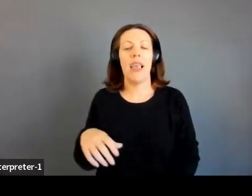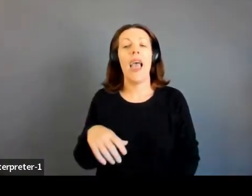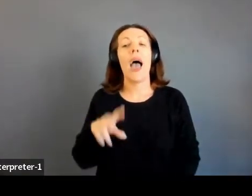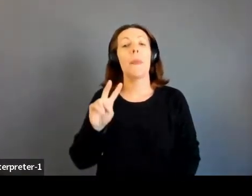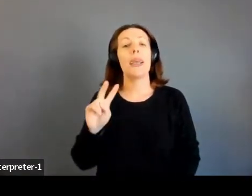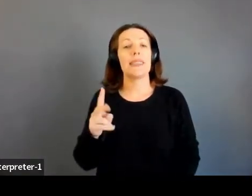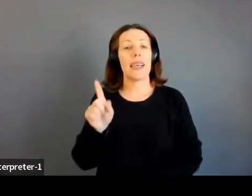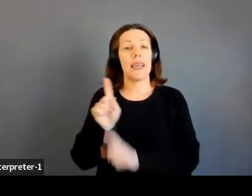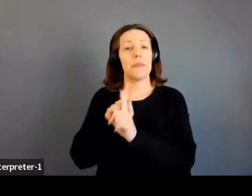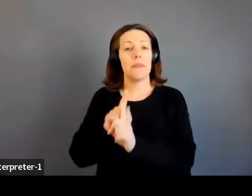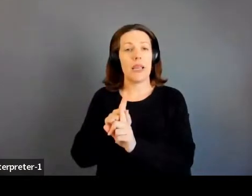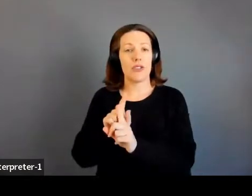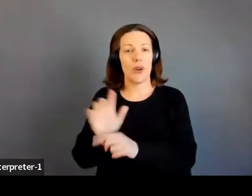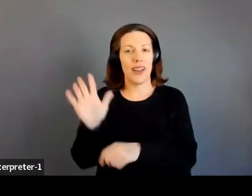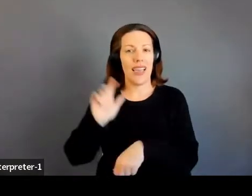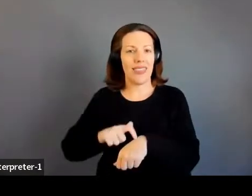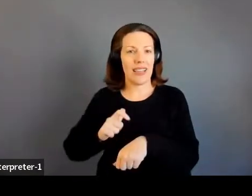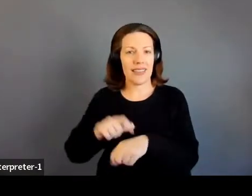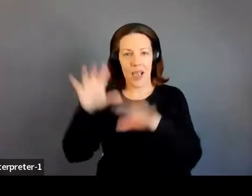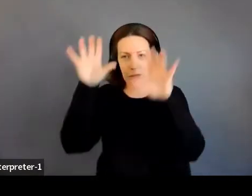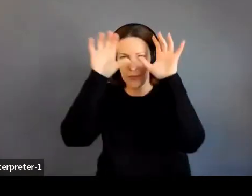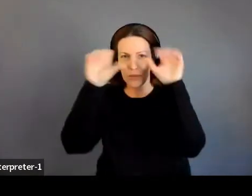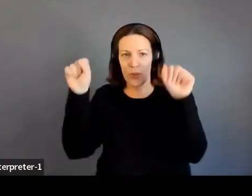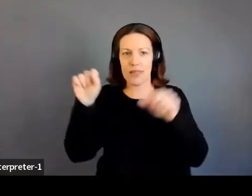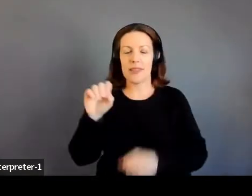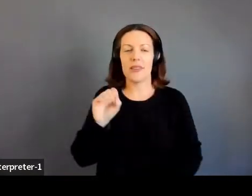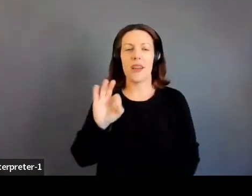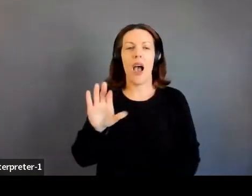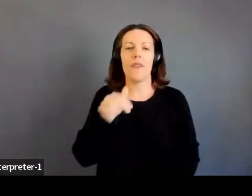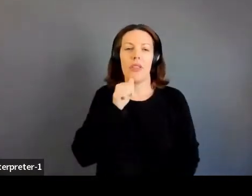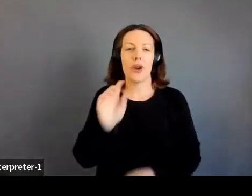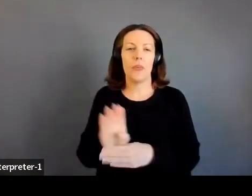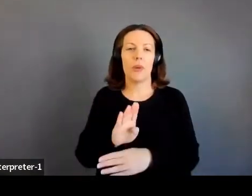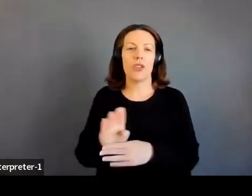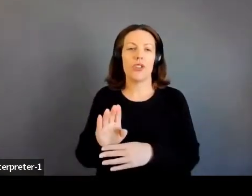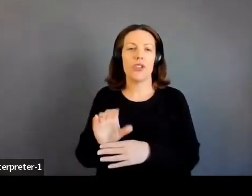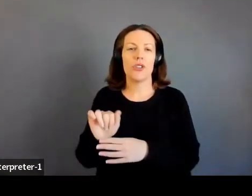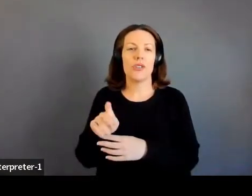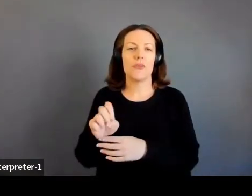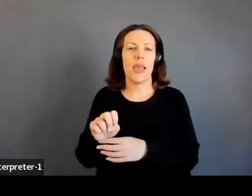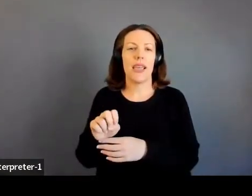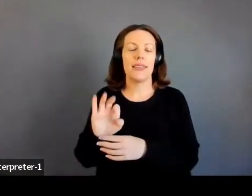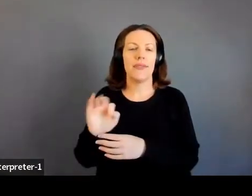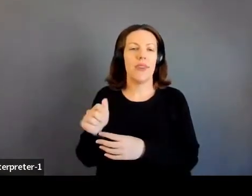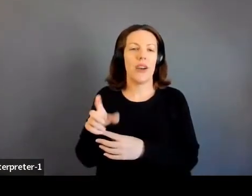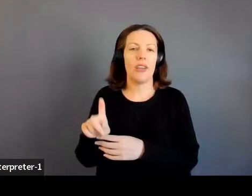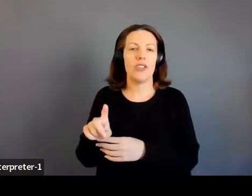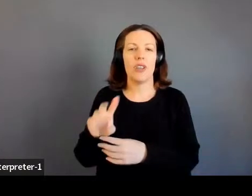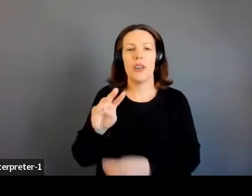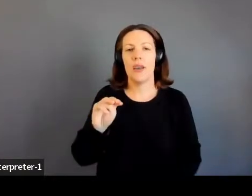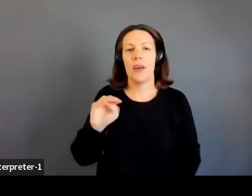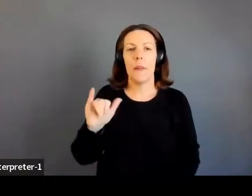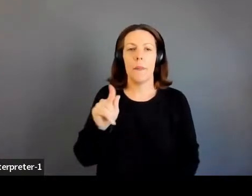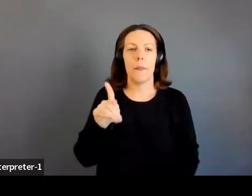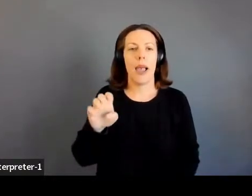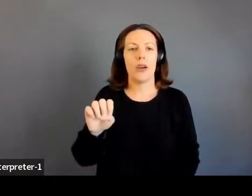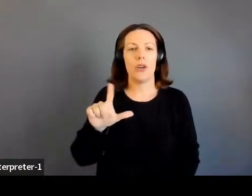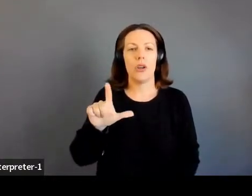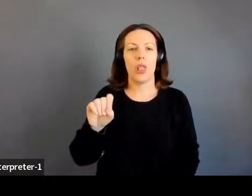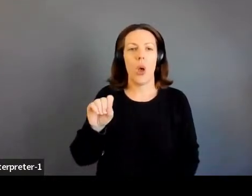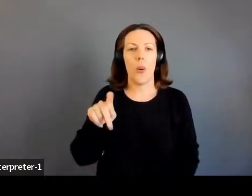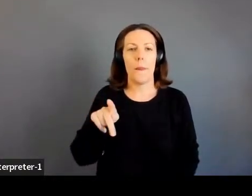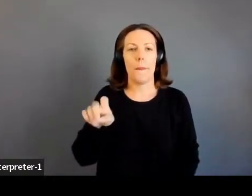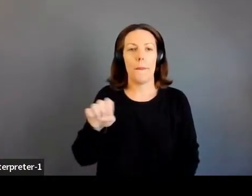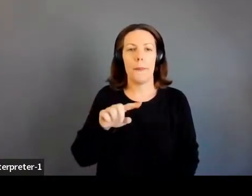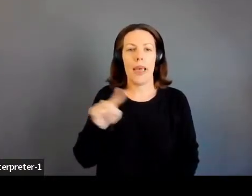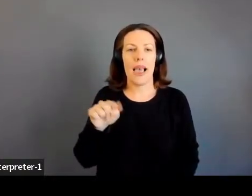mentor who was at the time the president of the commercial space flight federation, NASA astronaut Michael Lopez Alegría, who also